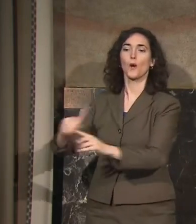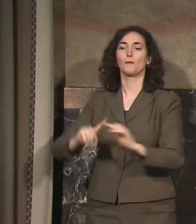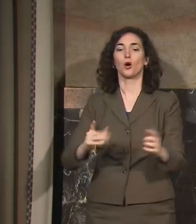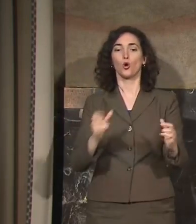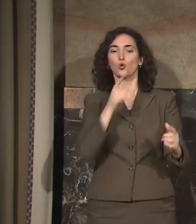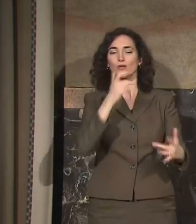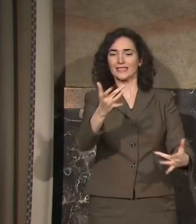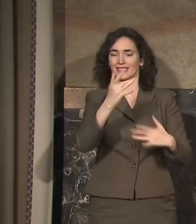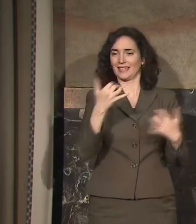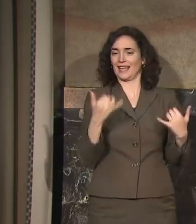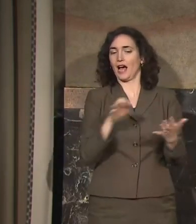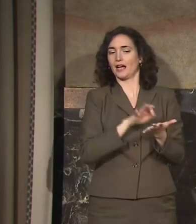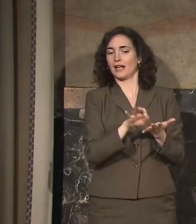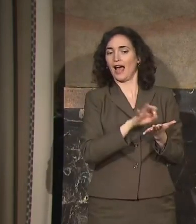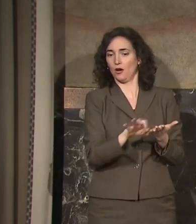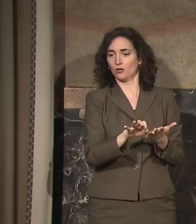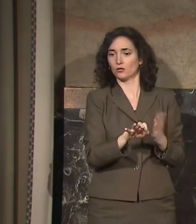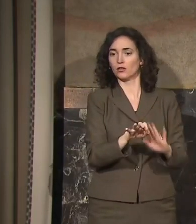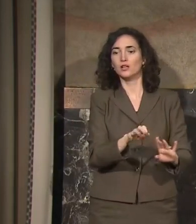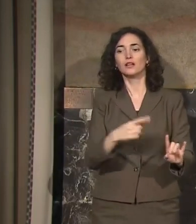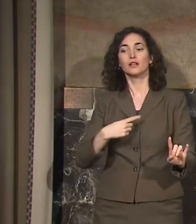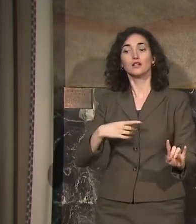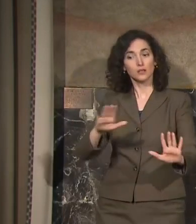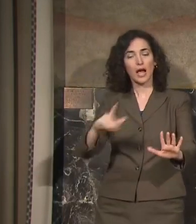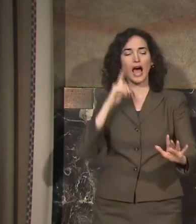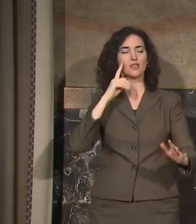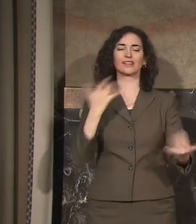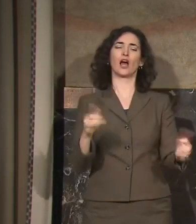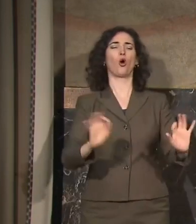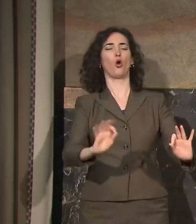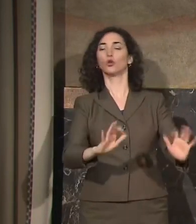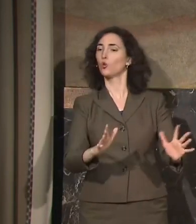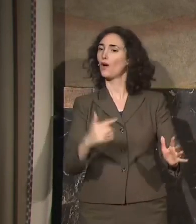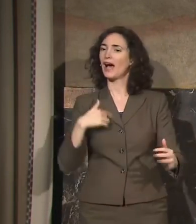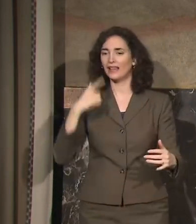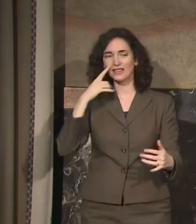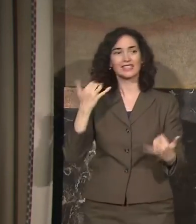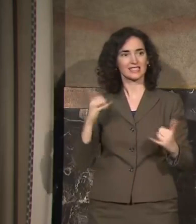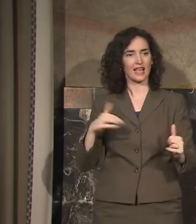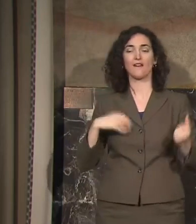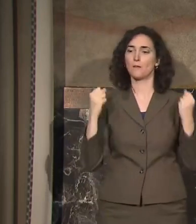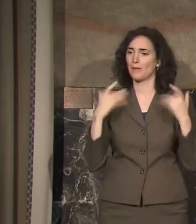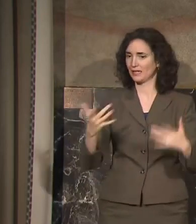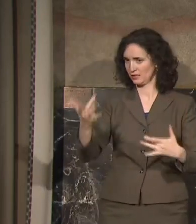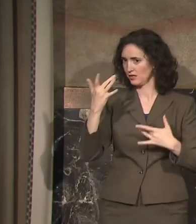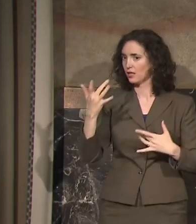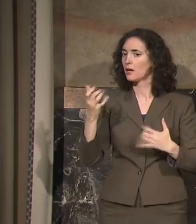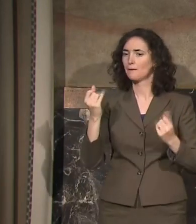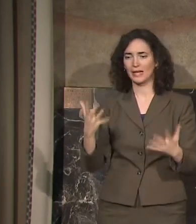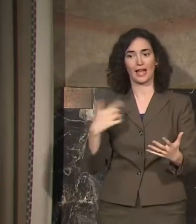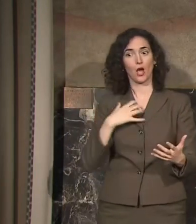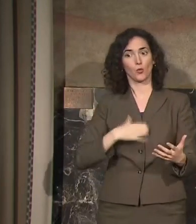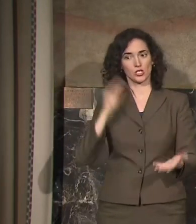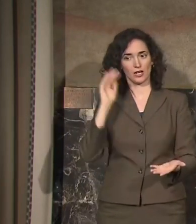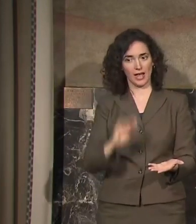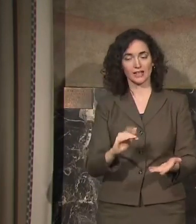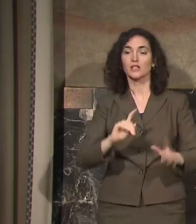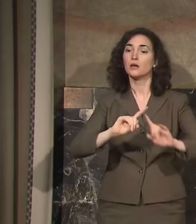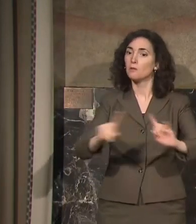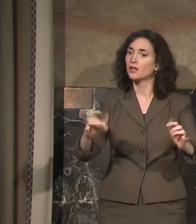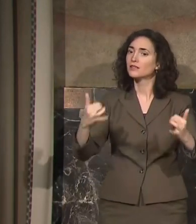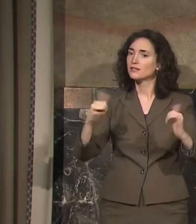have as governor, and I'm not trying to make light of the situation. And as I've always said, I recognize that some percentage of people out there